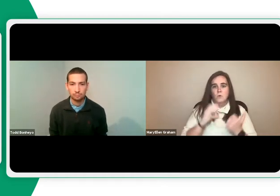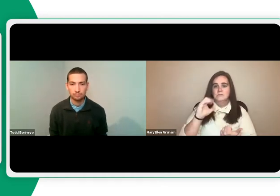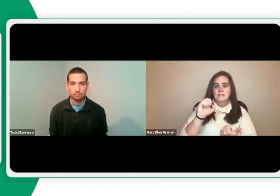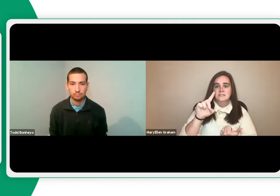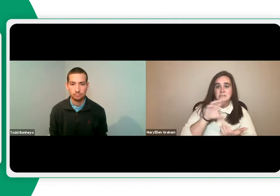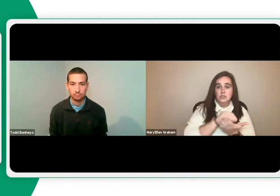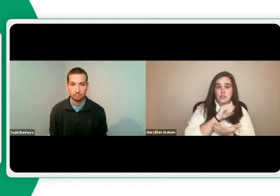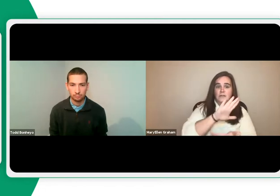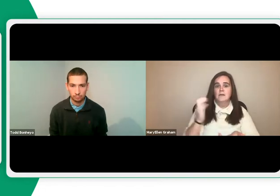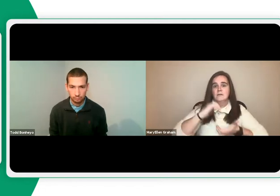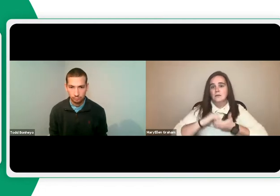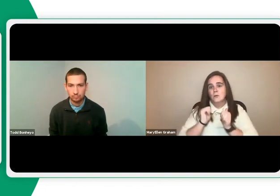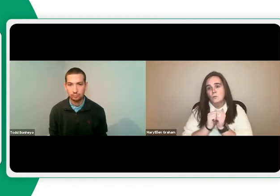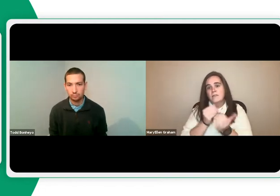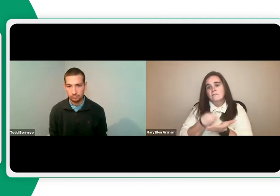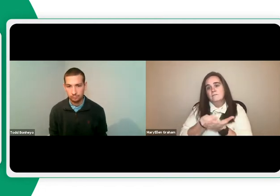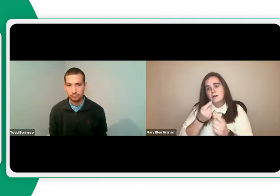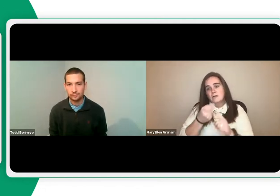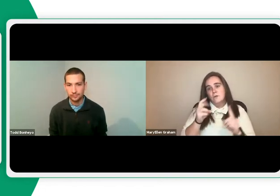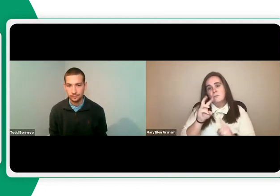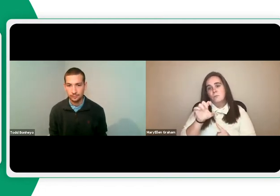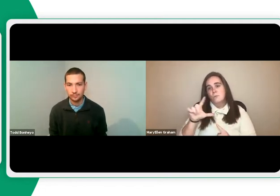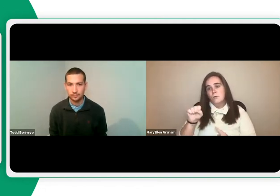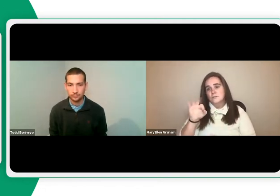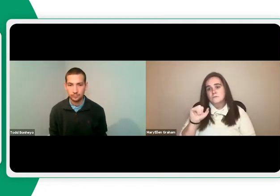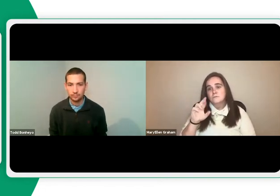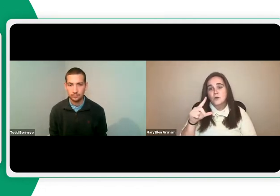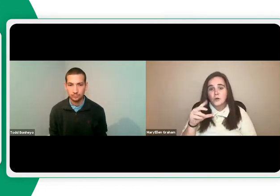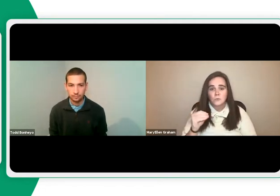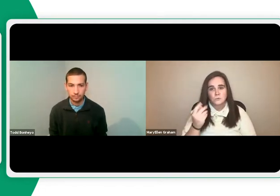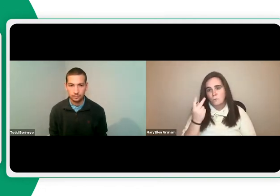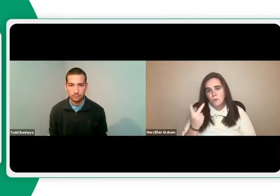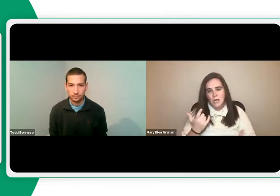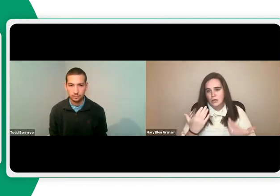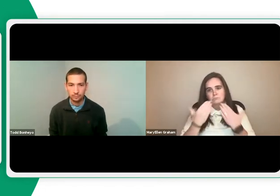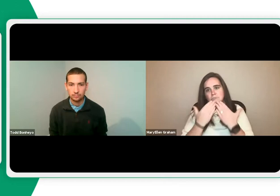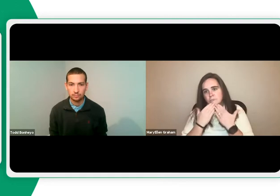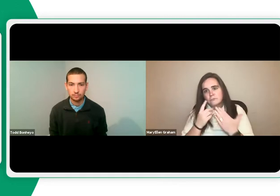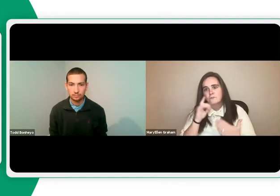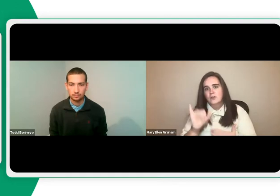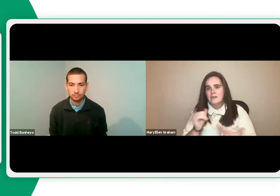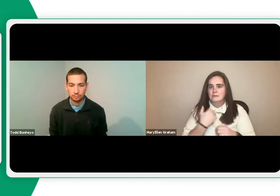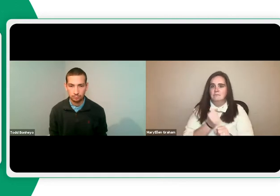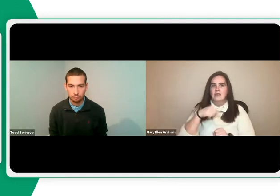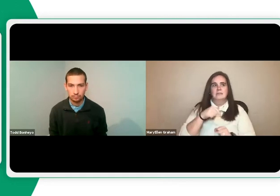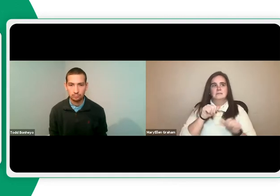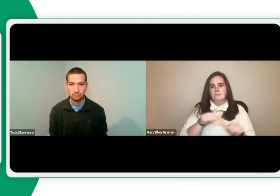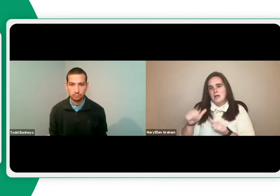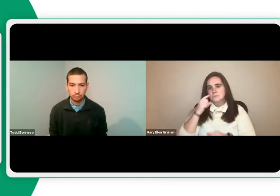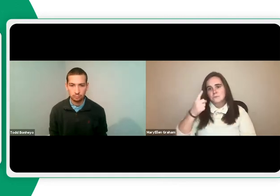Of course, this would not be possible without CSD Learn's partnership with funding from Wells Fargo. We want to